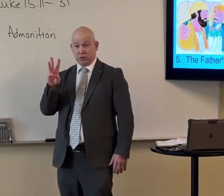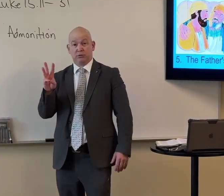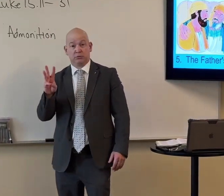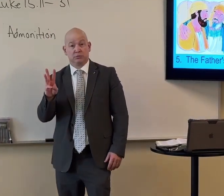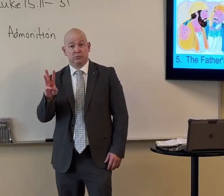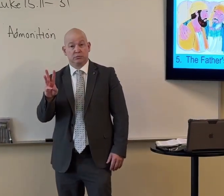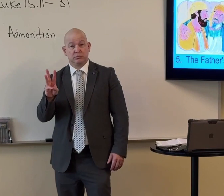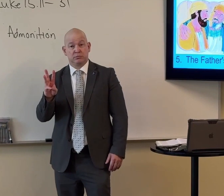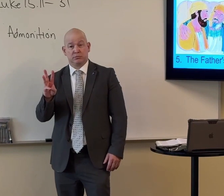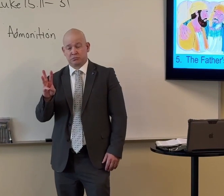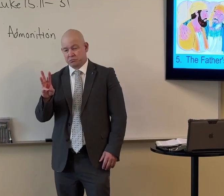Hmm.